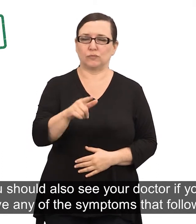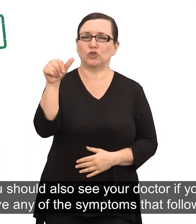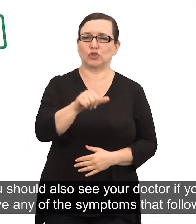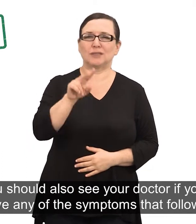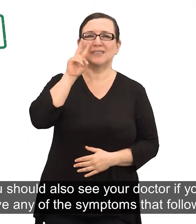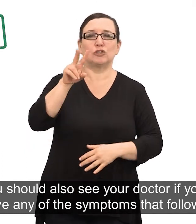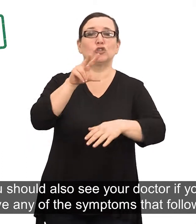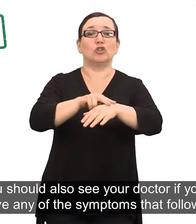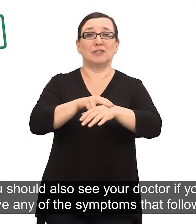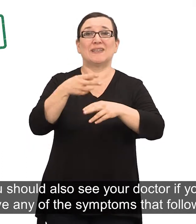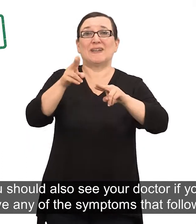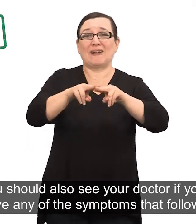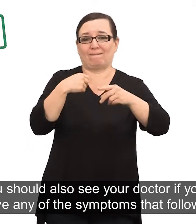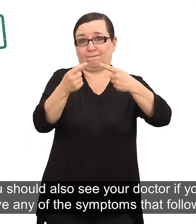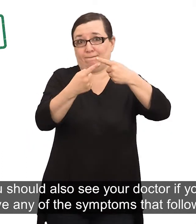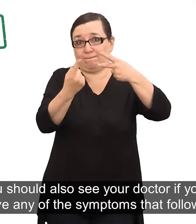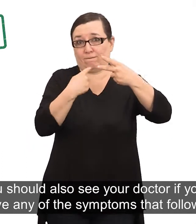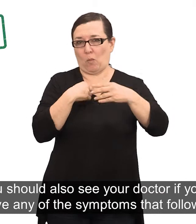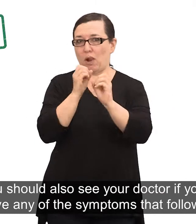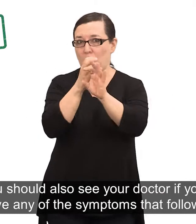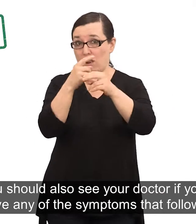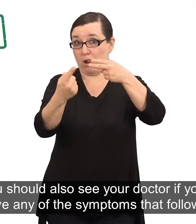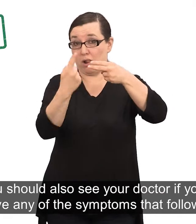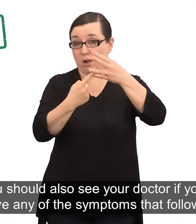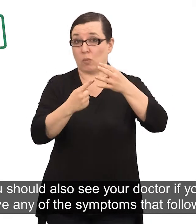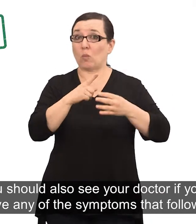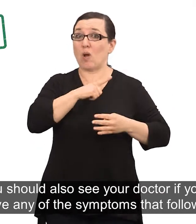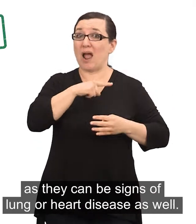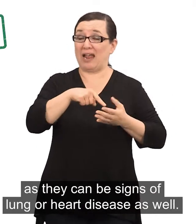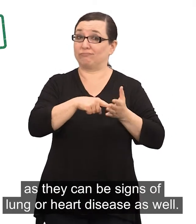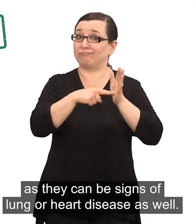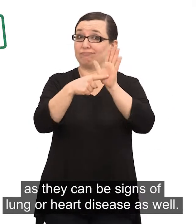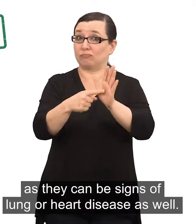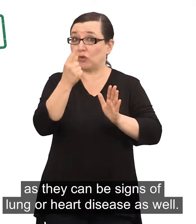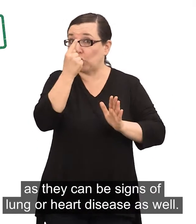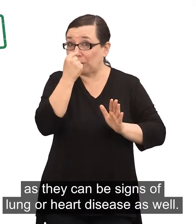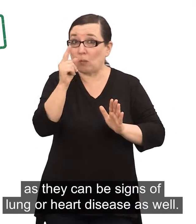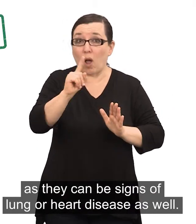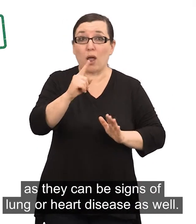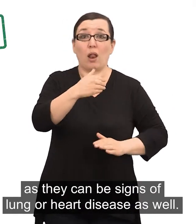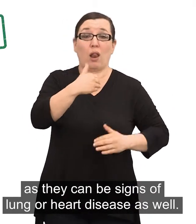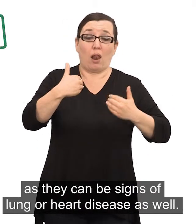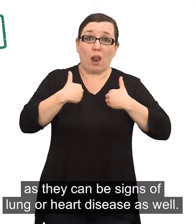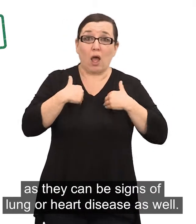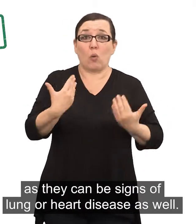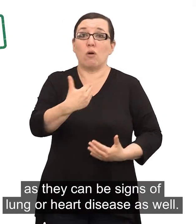see your doctor if you have any of the symptoms that follow, as they can be signs of lung or heart disease as well.